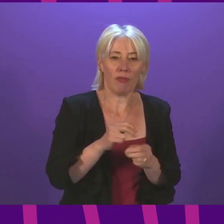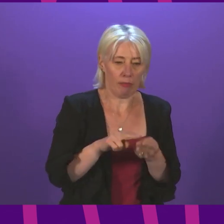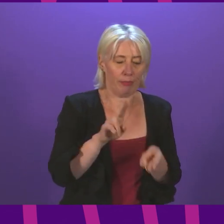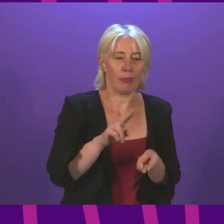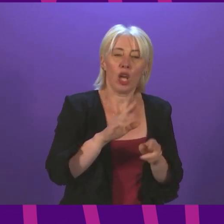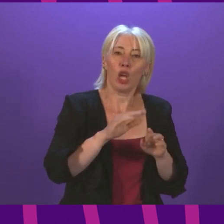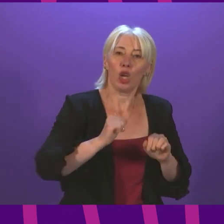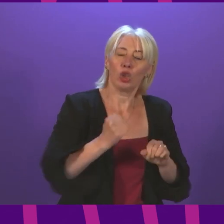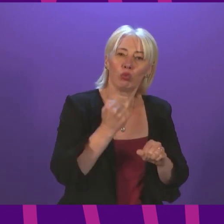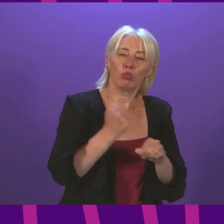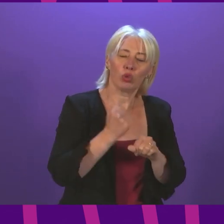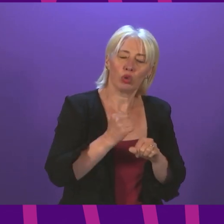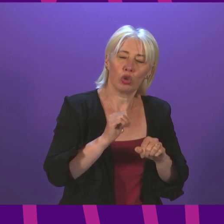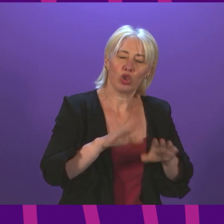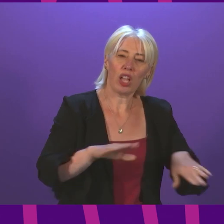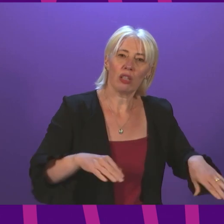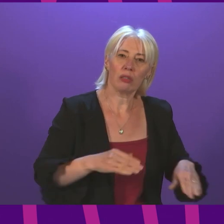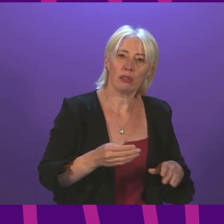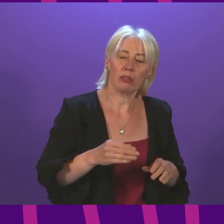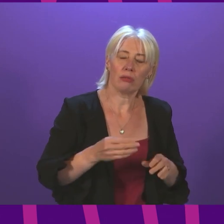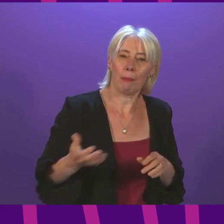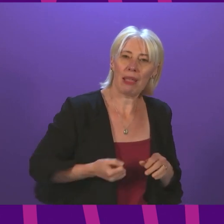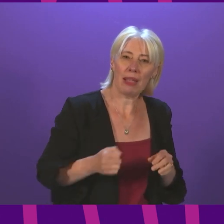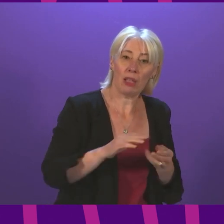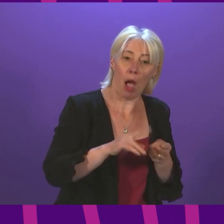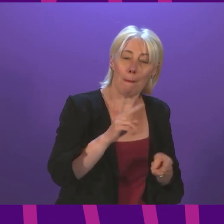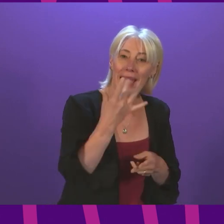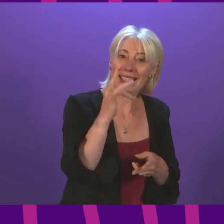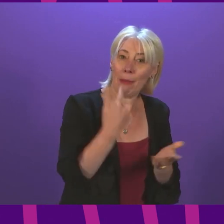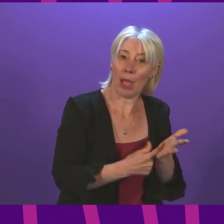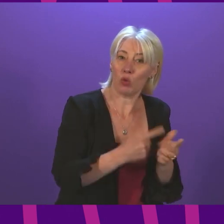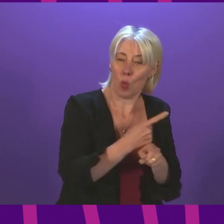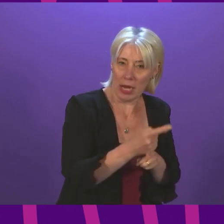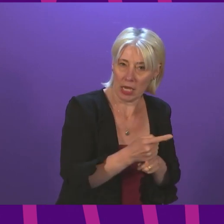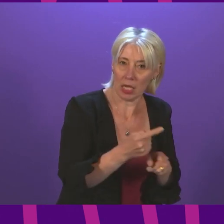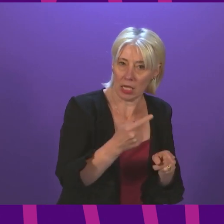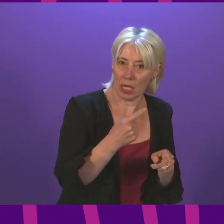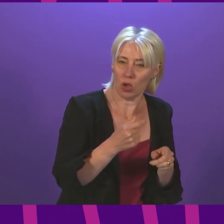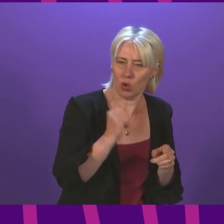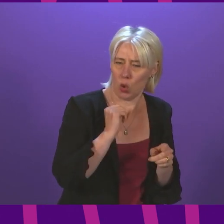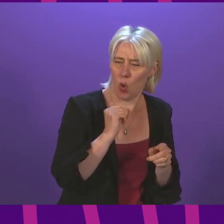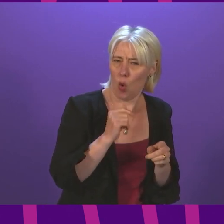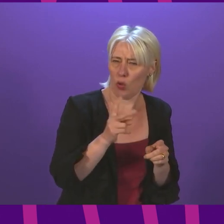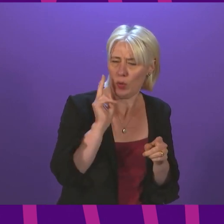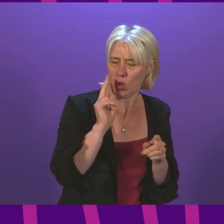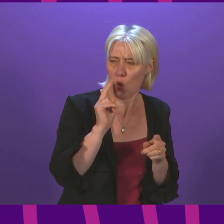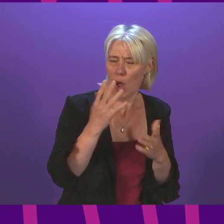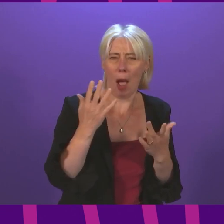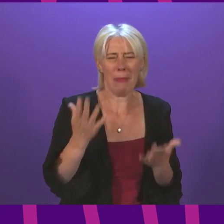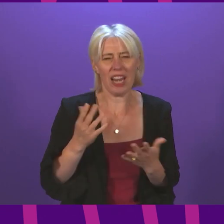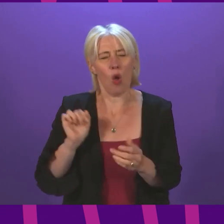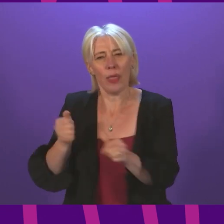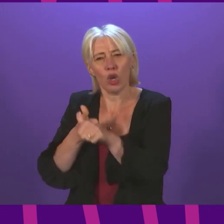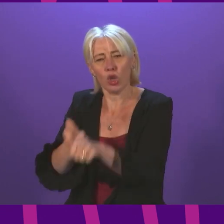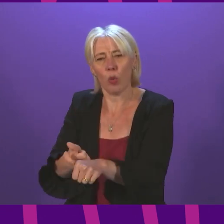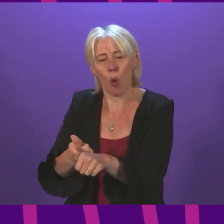a benefit linked to universal credit, by £10 a week. Now, here they are today, and they are insisting on backing a move down south which